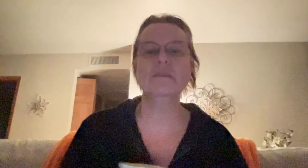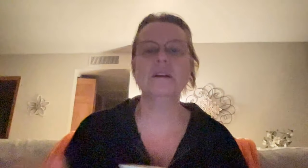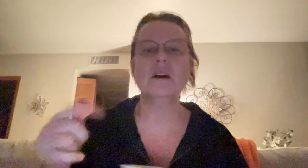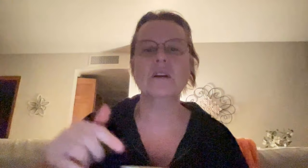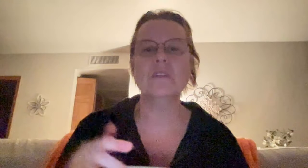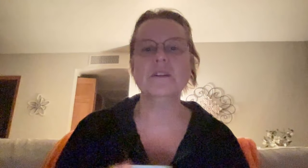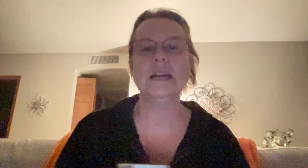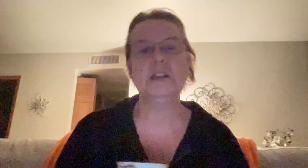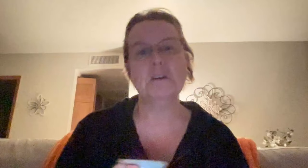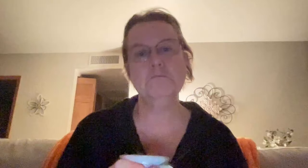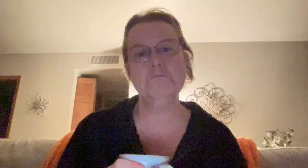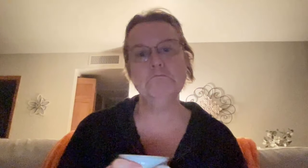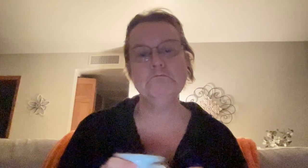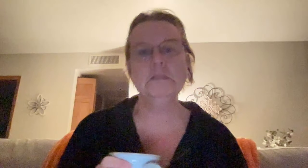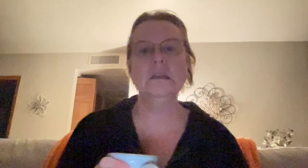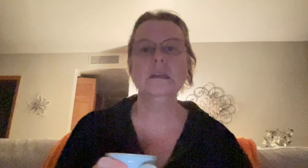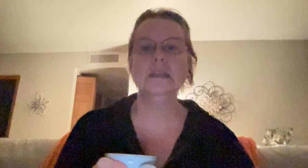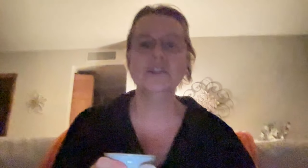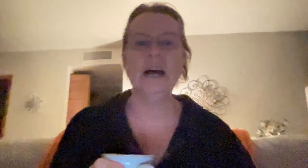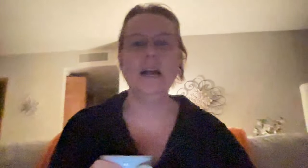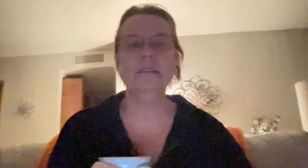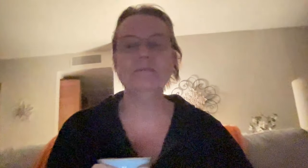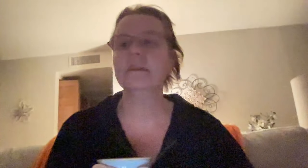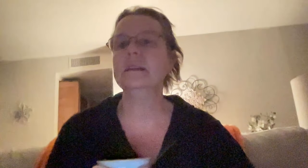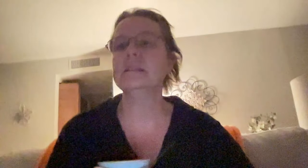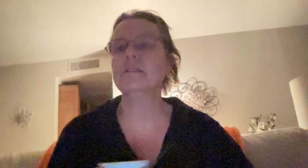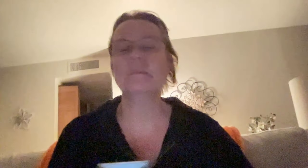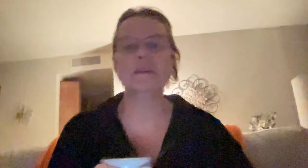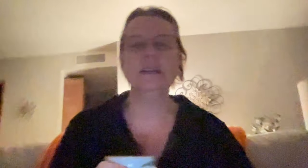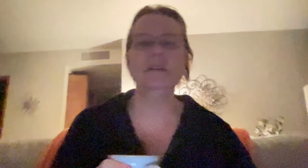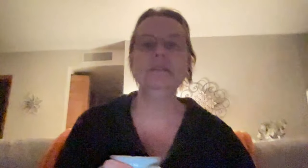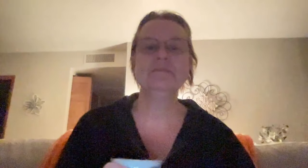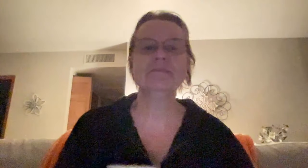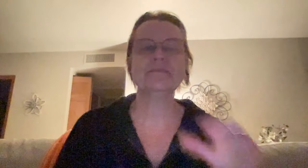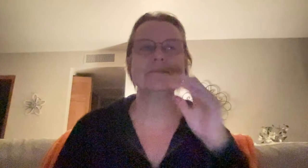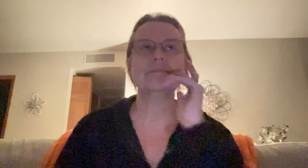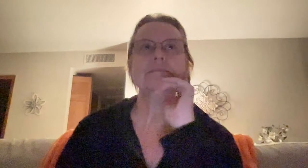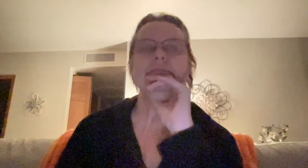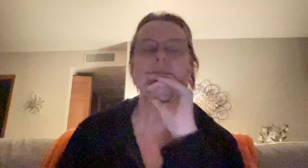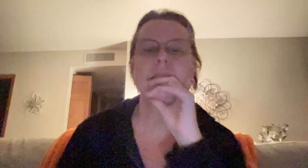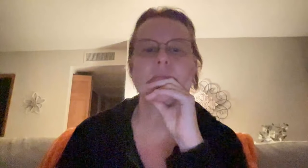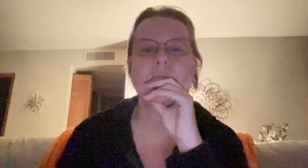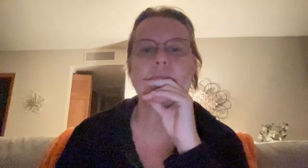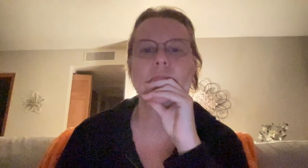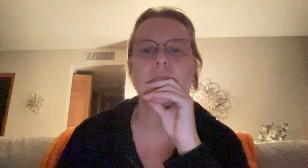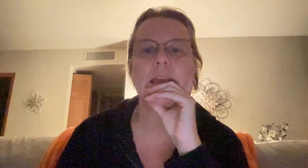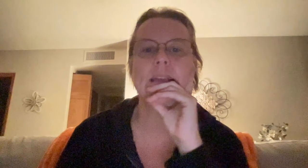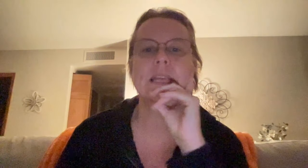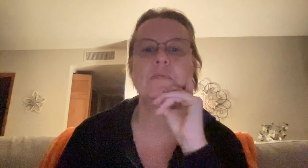We put our other cat down in July. It is November right now. and he